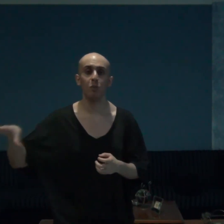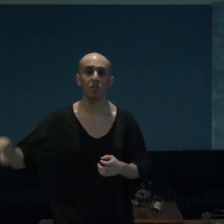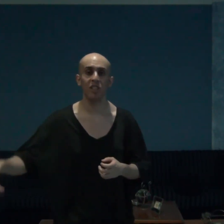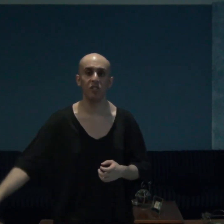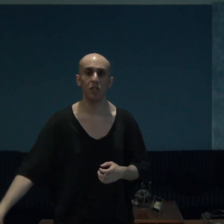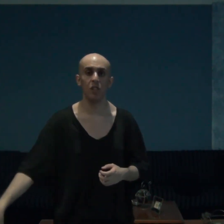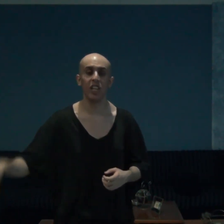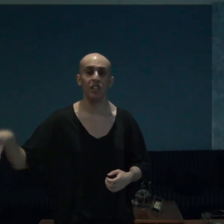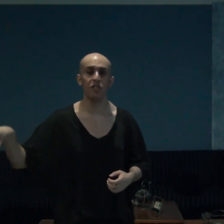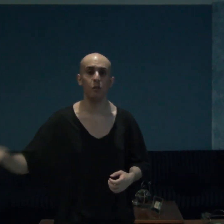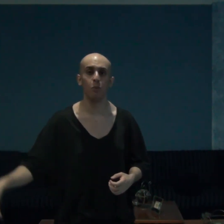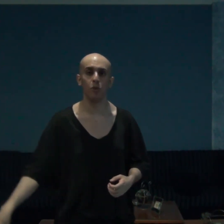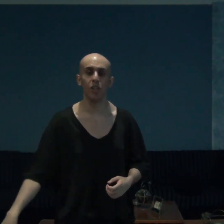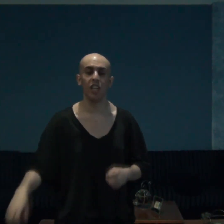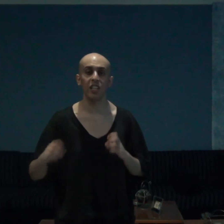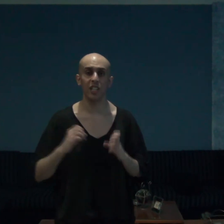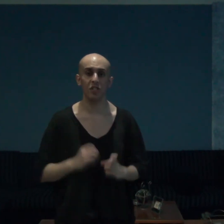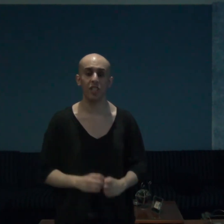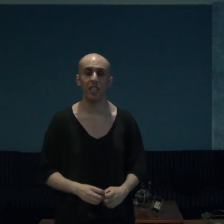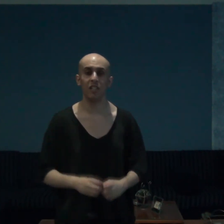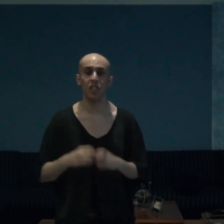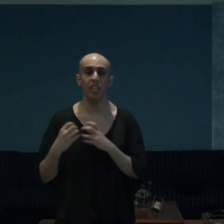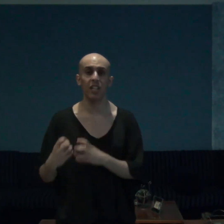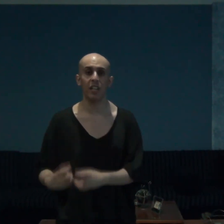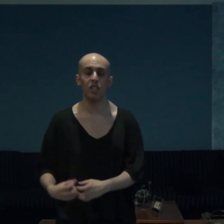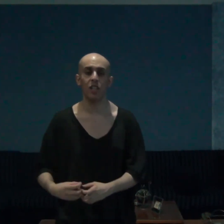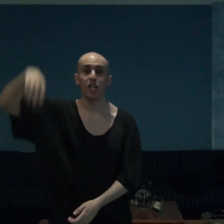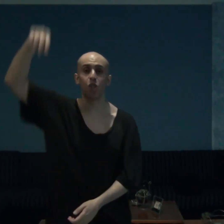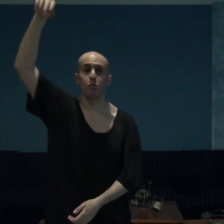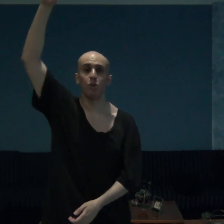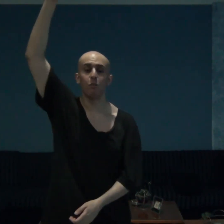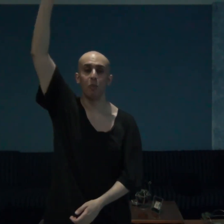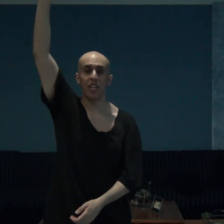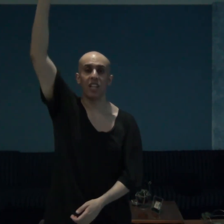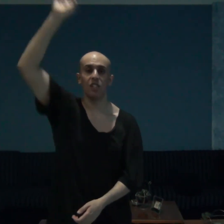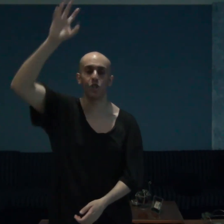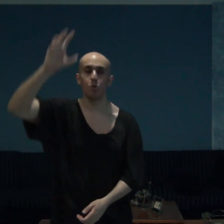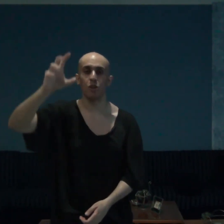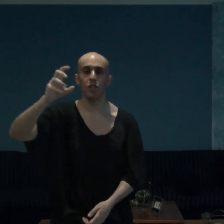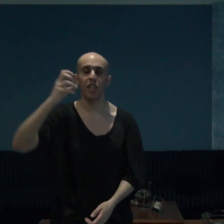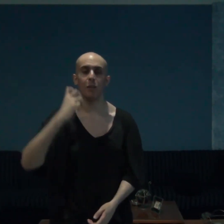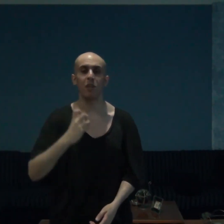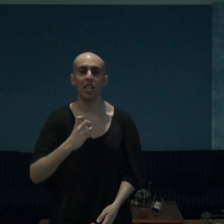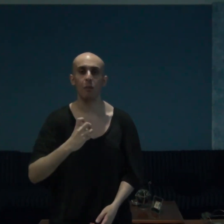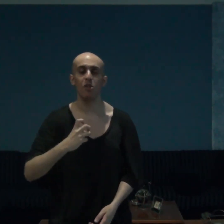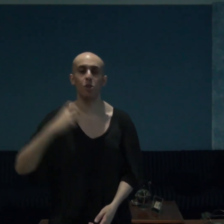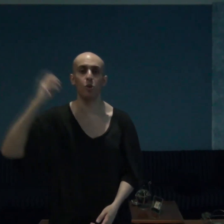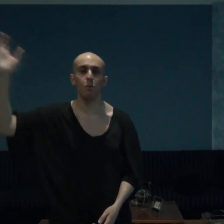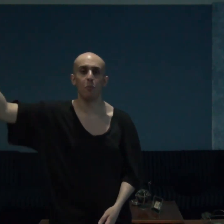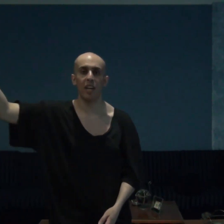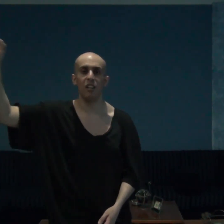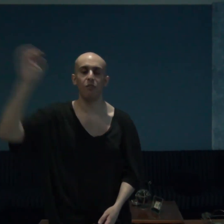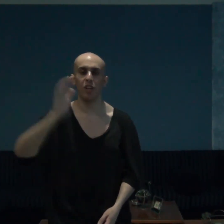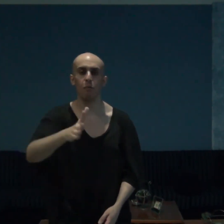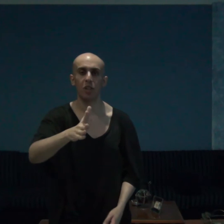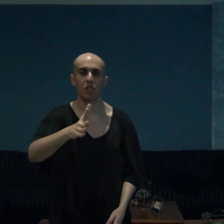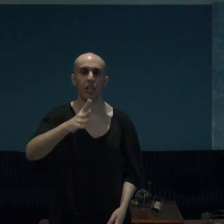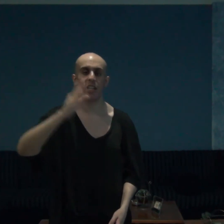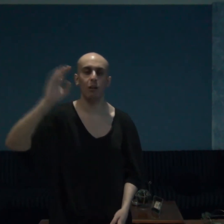was little a little boy and Guts guys and gals has grown big and strong and became his own man very much like how